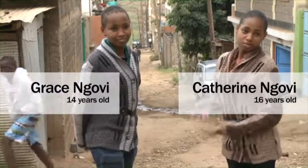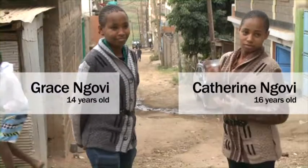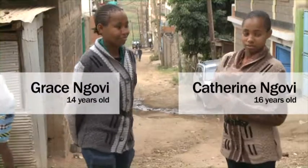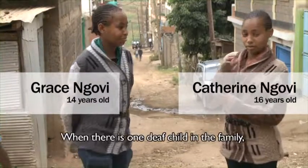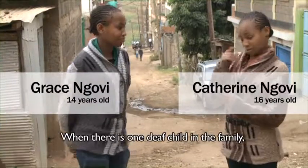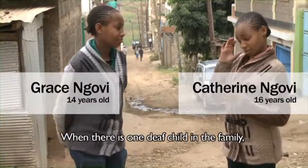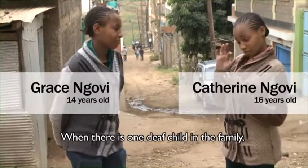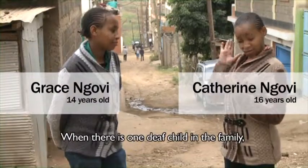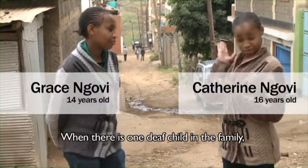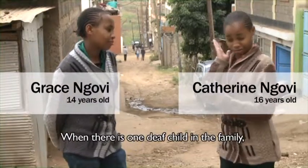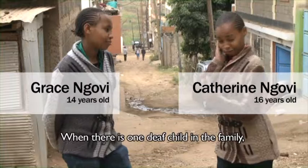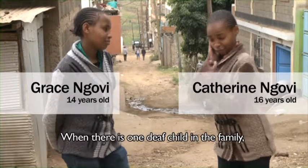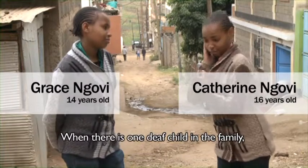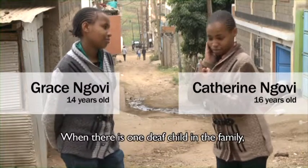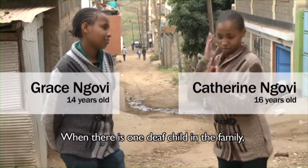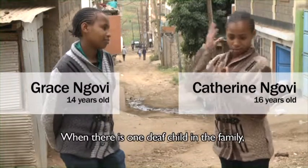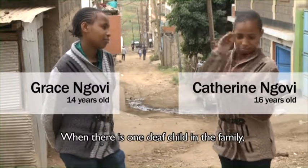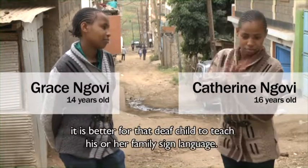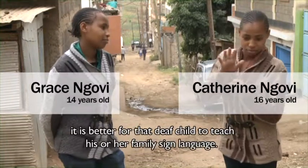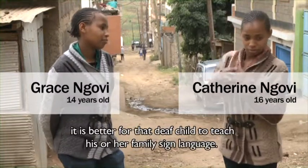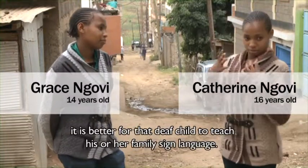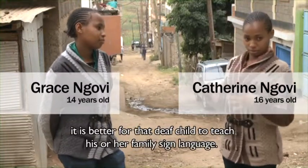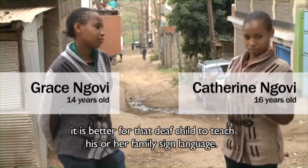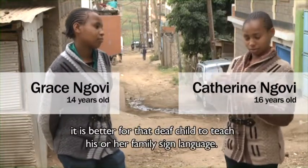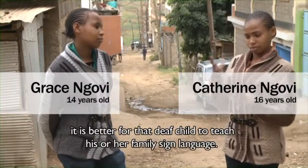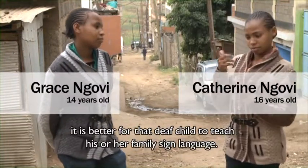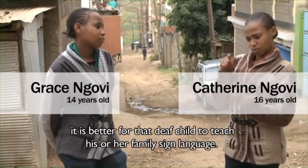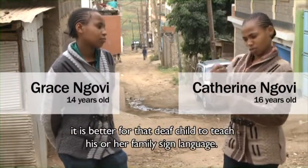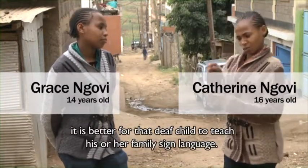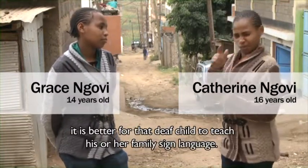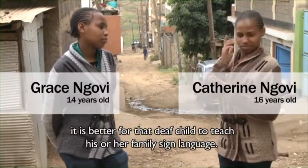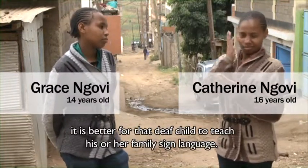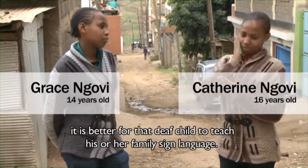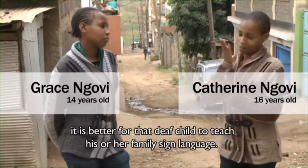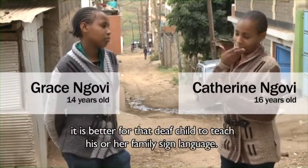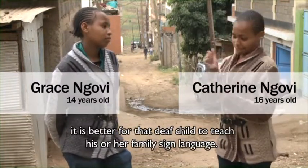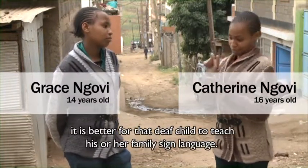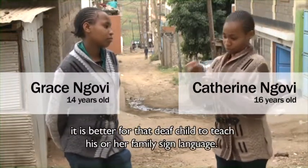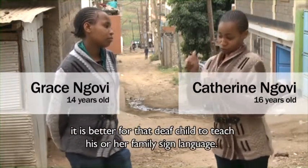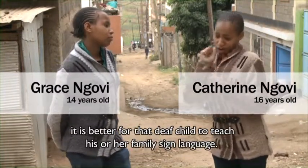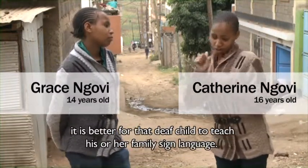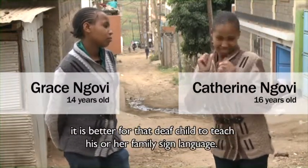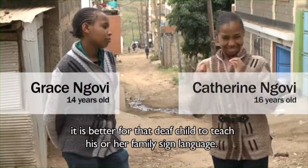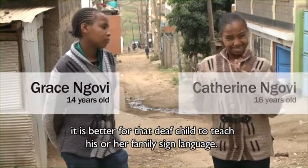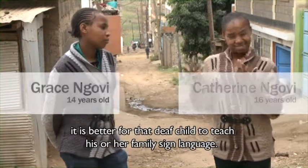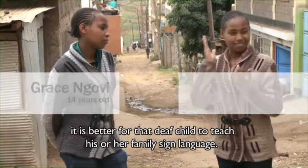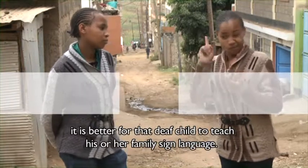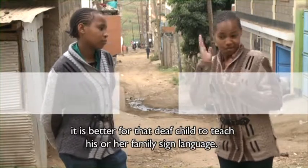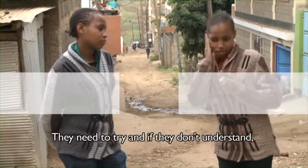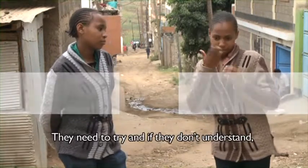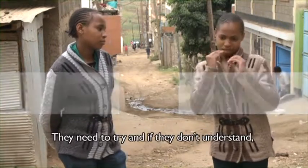When there is one deaf child in the family, it is better for that deaf child to teach his or her family sign language. They need